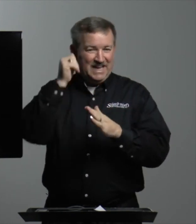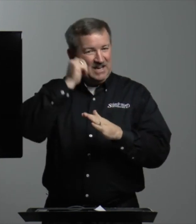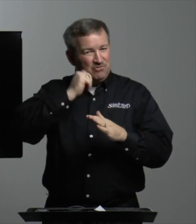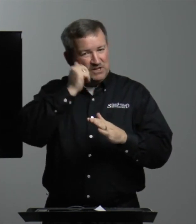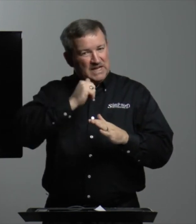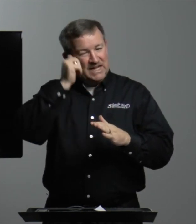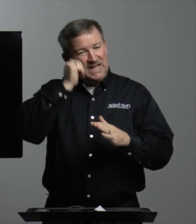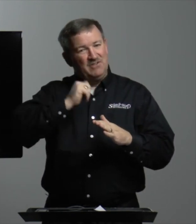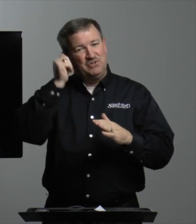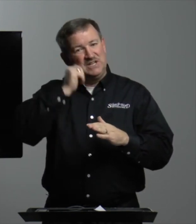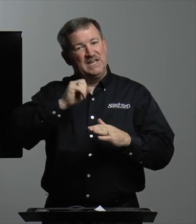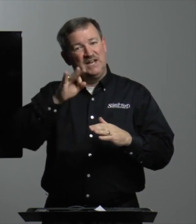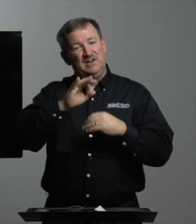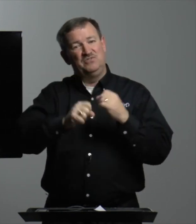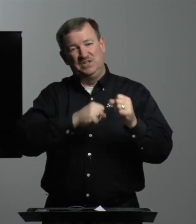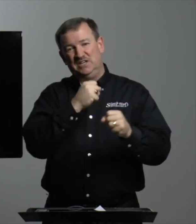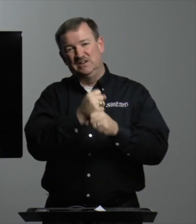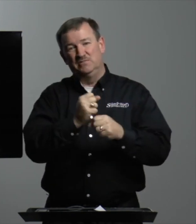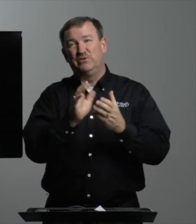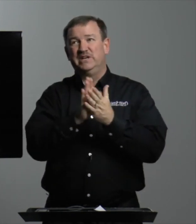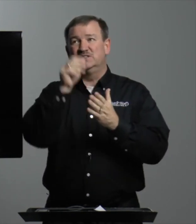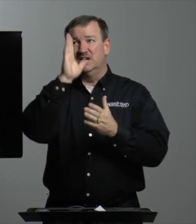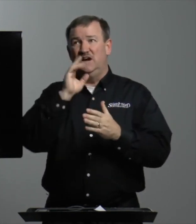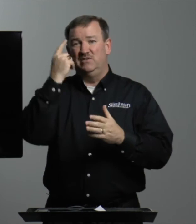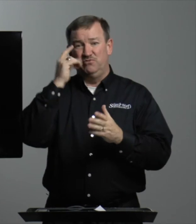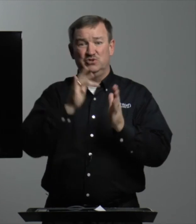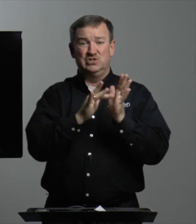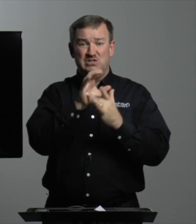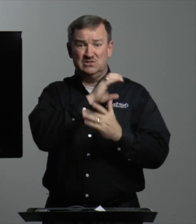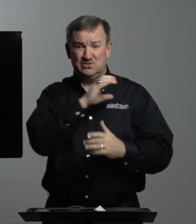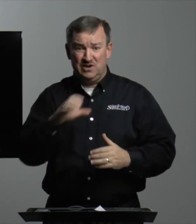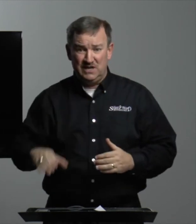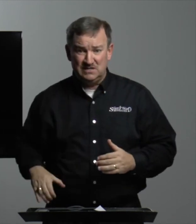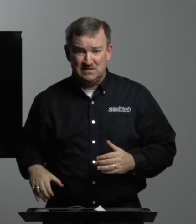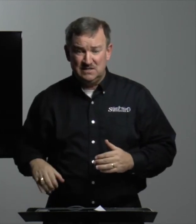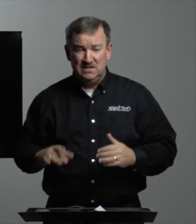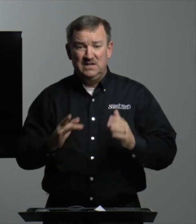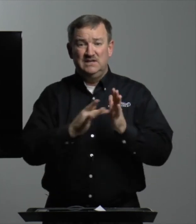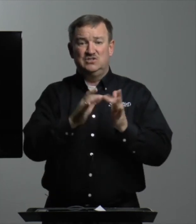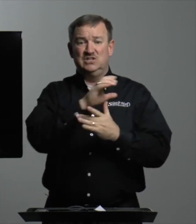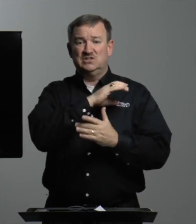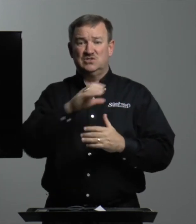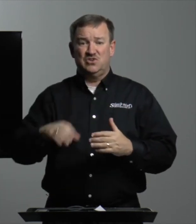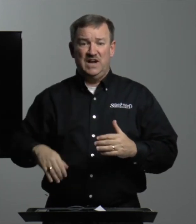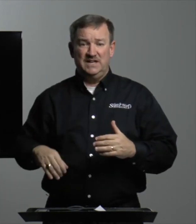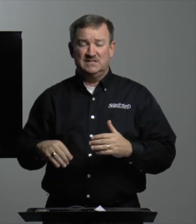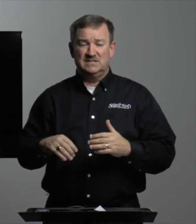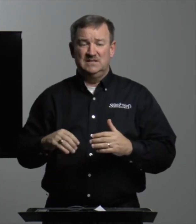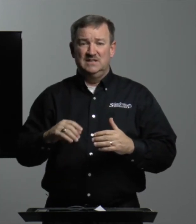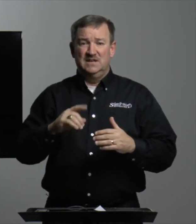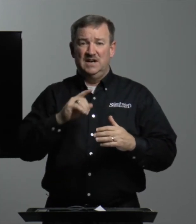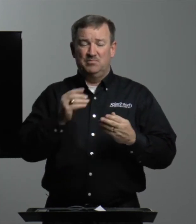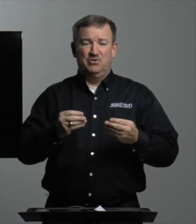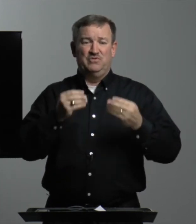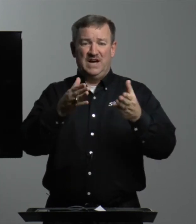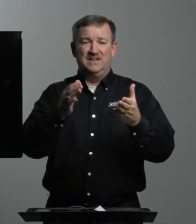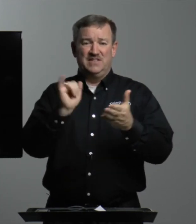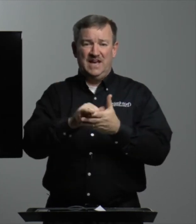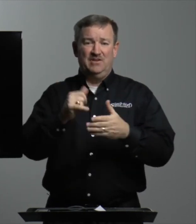every day, every day of the year. Praise God for Jesus Christ. Jesus Christ provided that